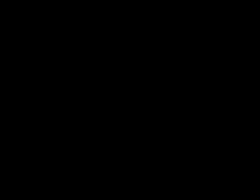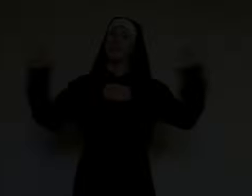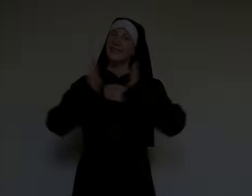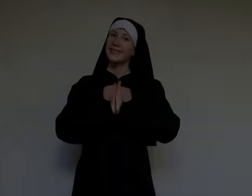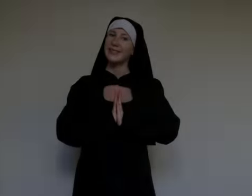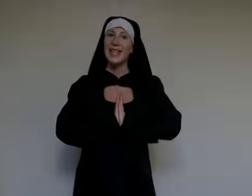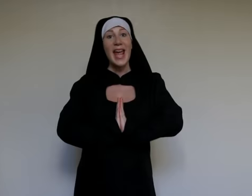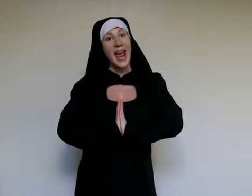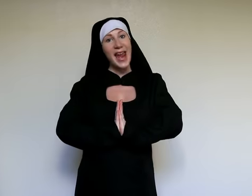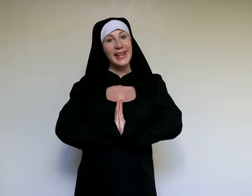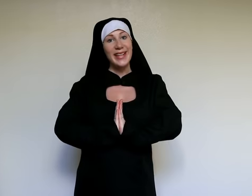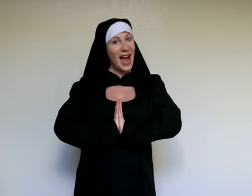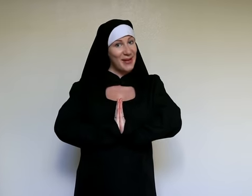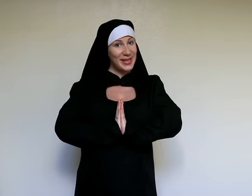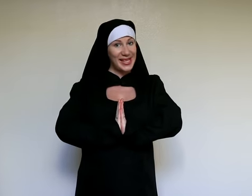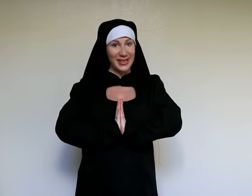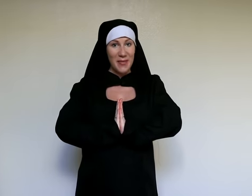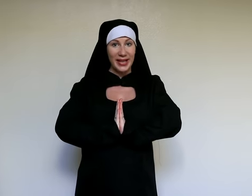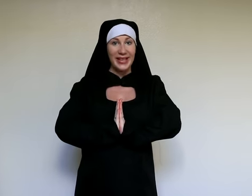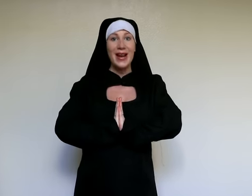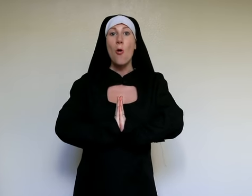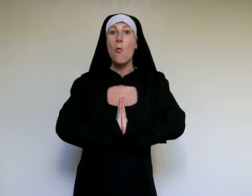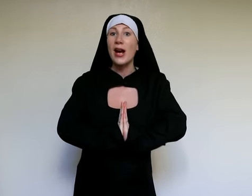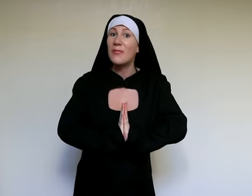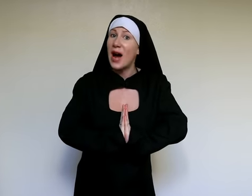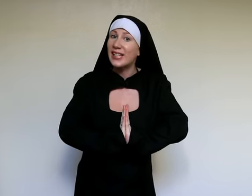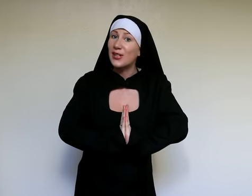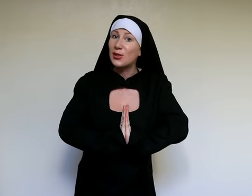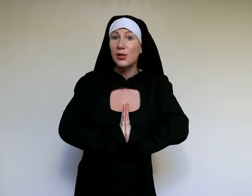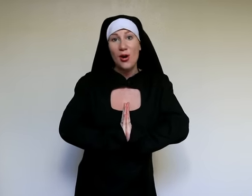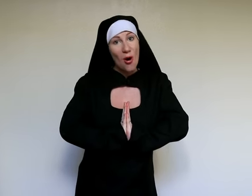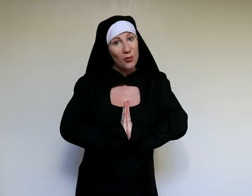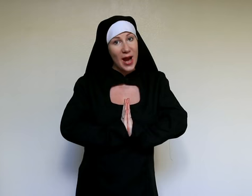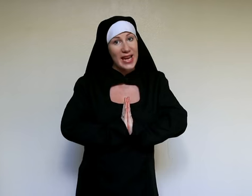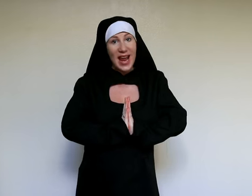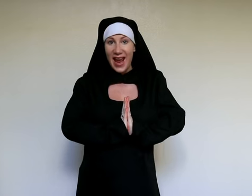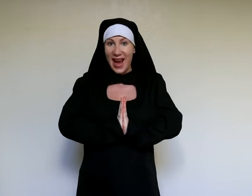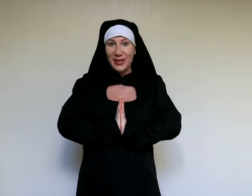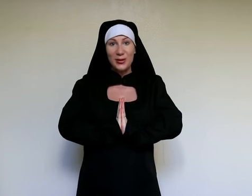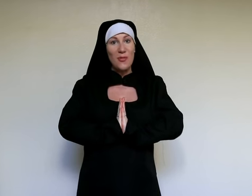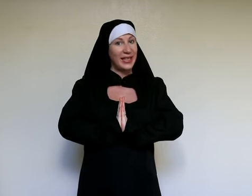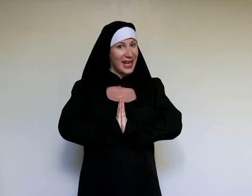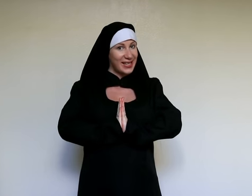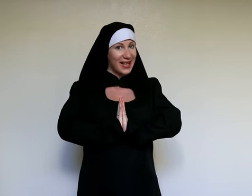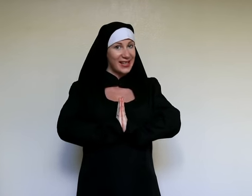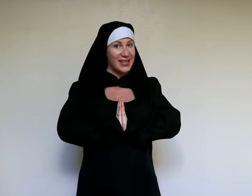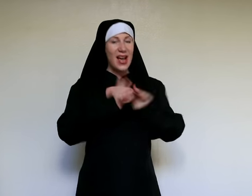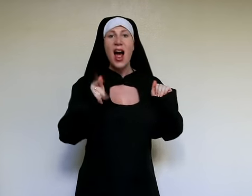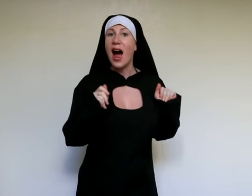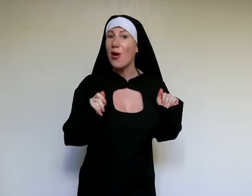Hey, I'm Sister Mary. While passing through the hallway, heading to my next class, I